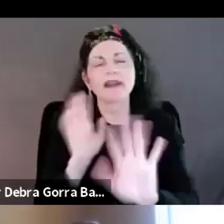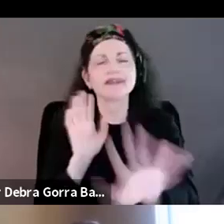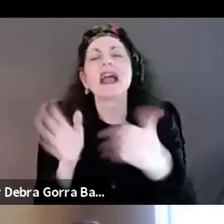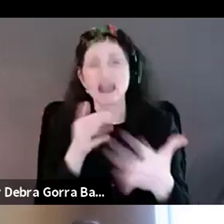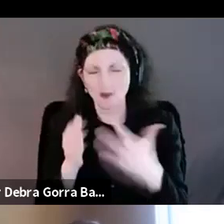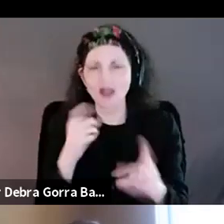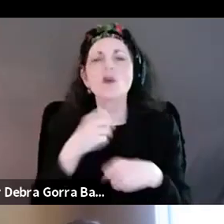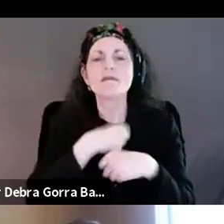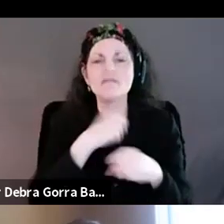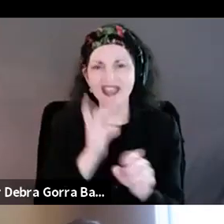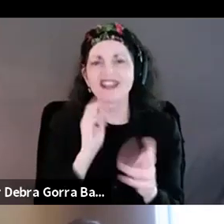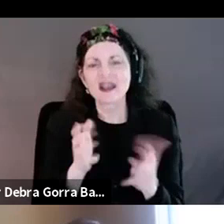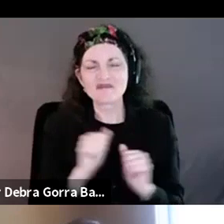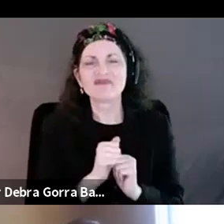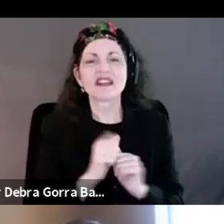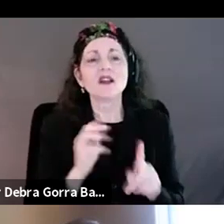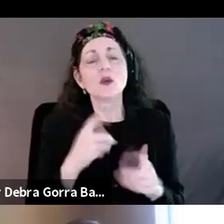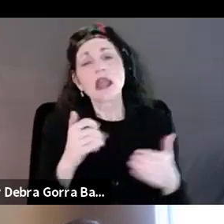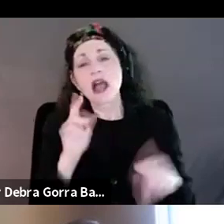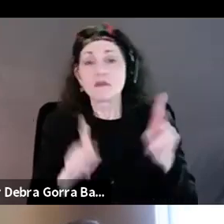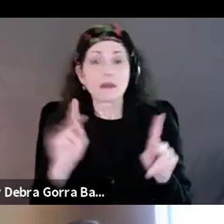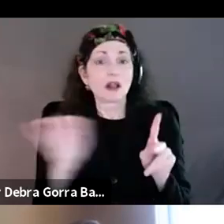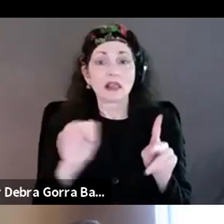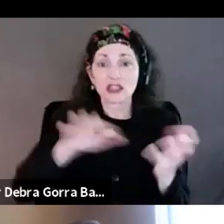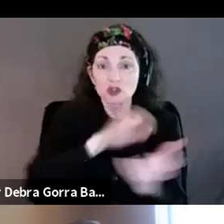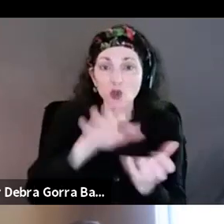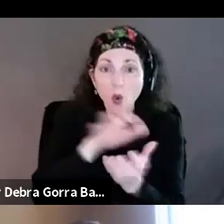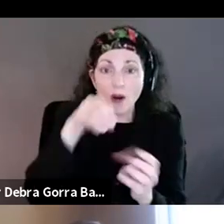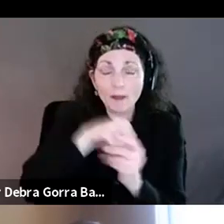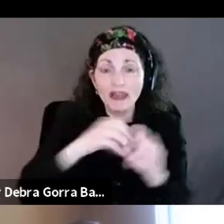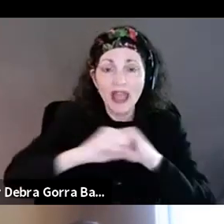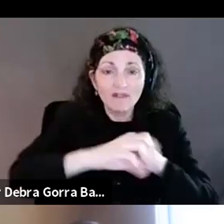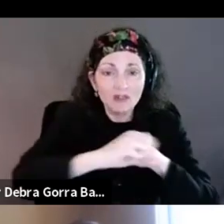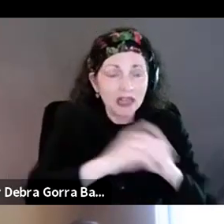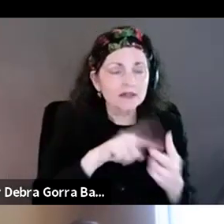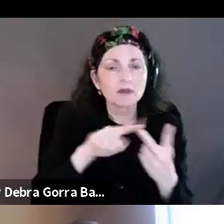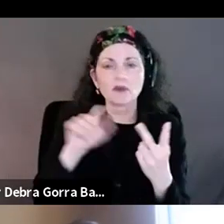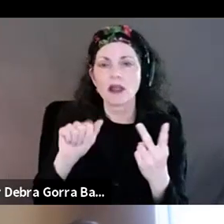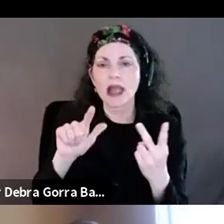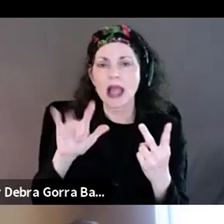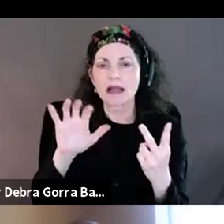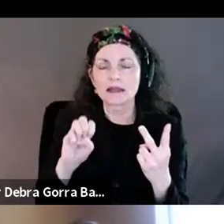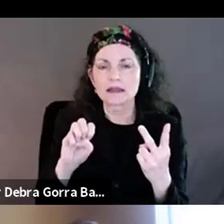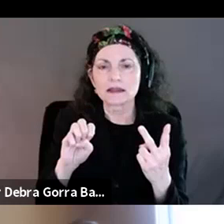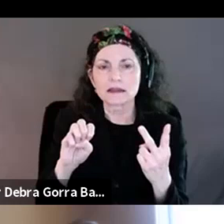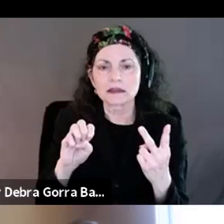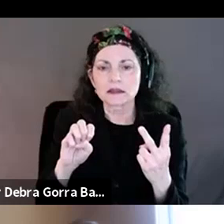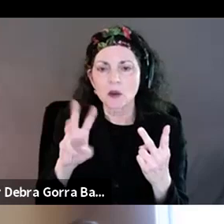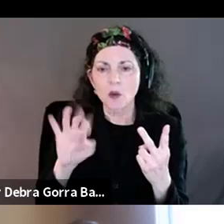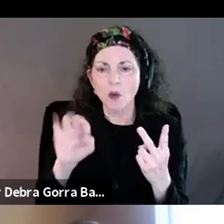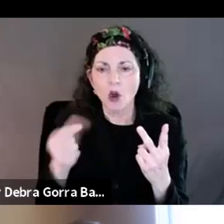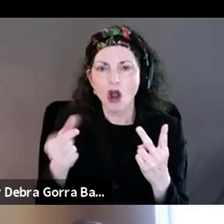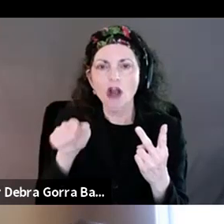have, you know, folks like Storm in advertising. We have Alice Wong, who, you know, is a pillar in our